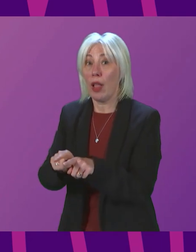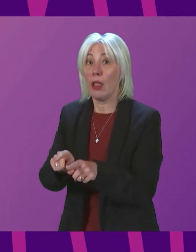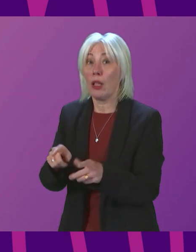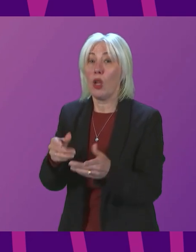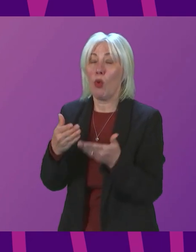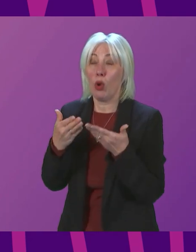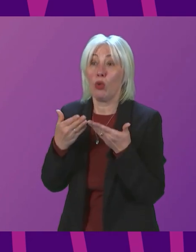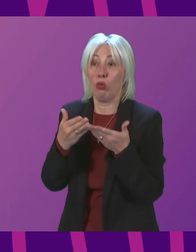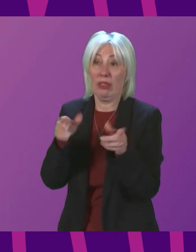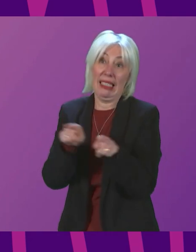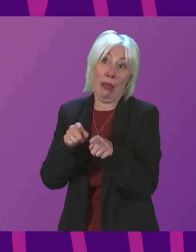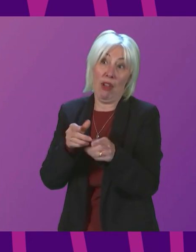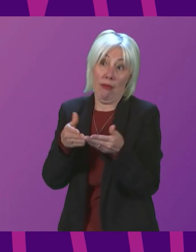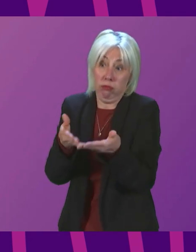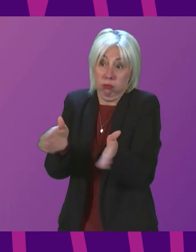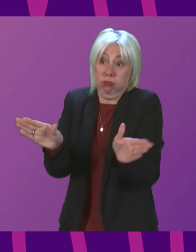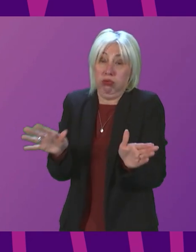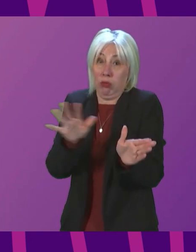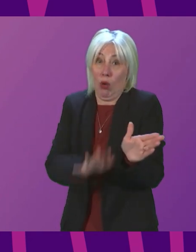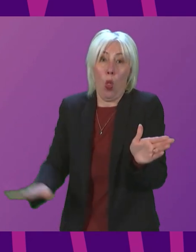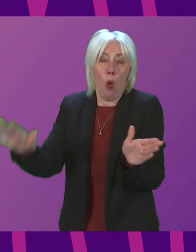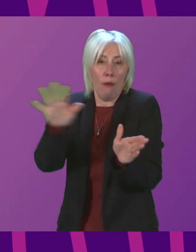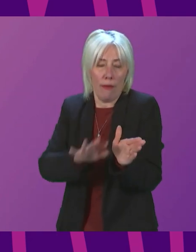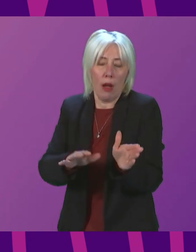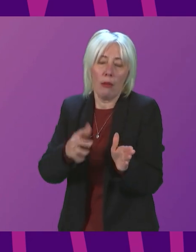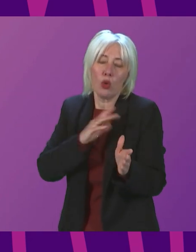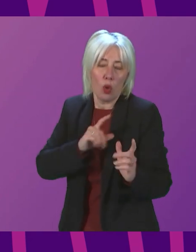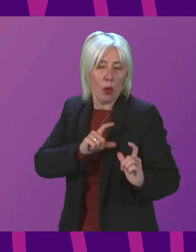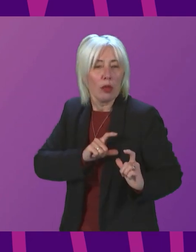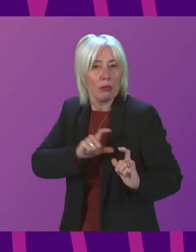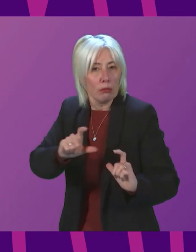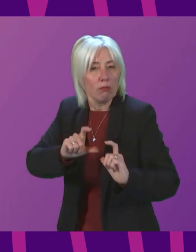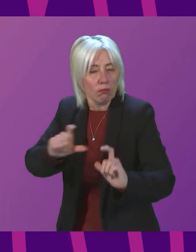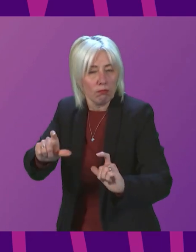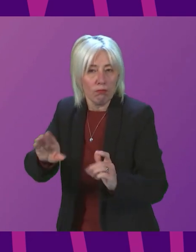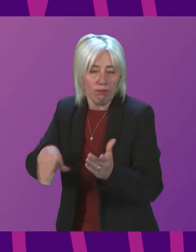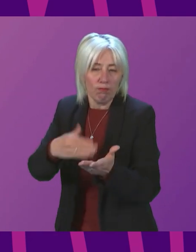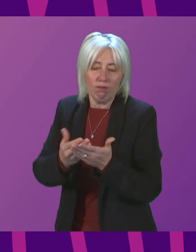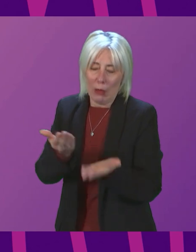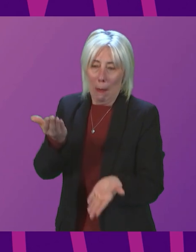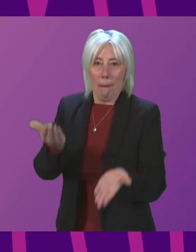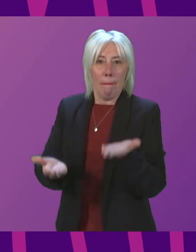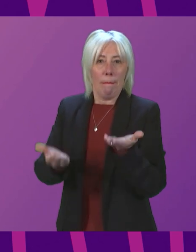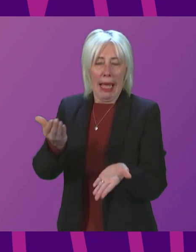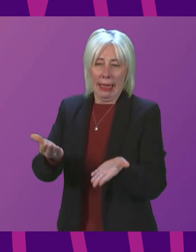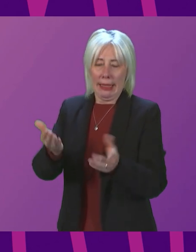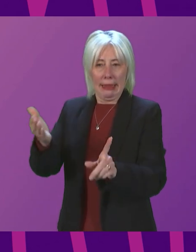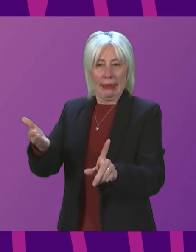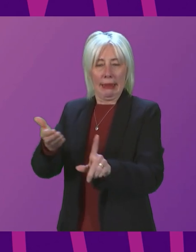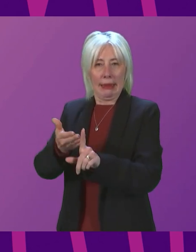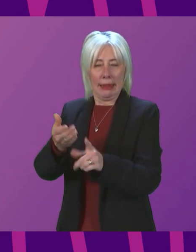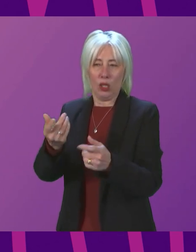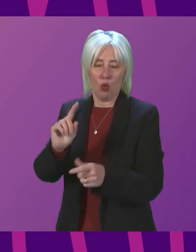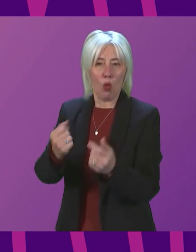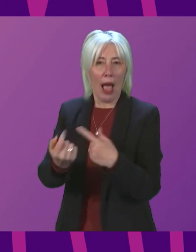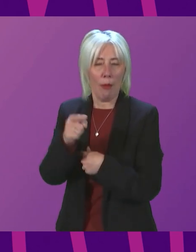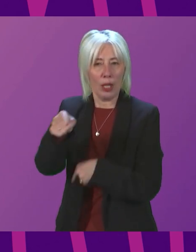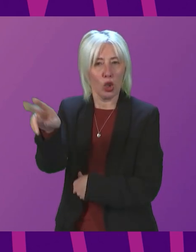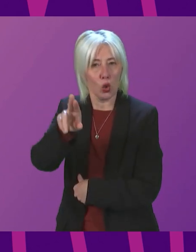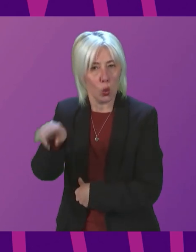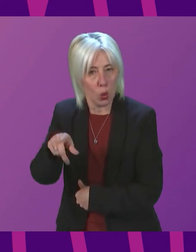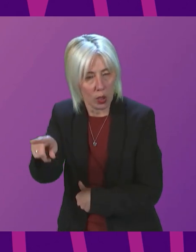broader society as well. So we continue, as we have done all along, to take a balanced approach to the measures that are in place in schools.